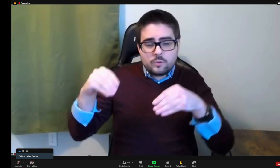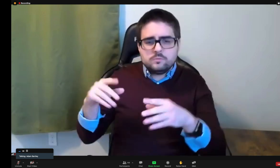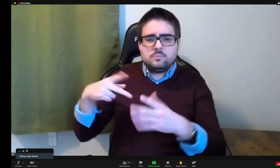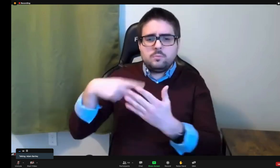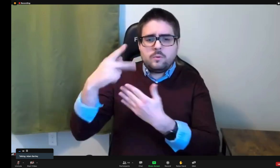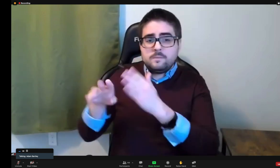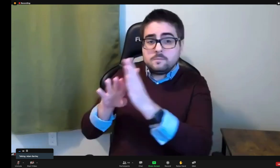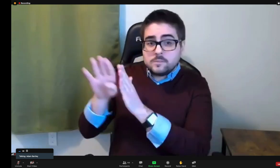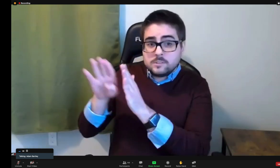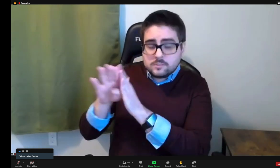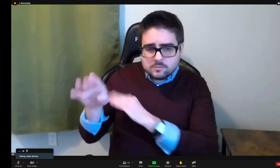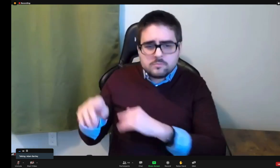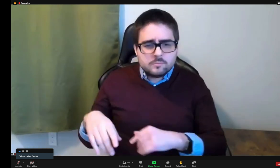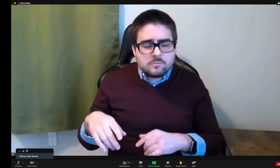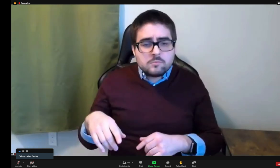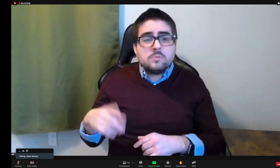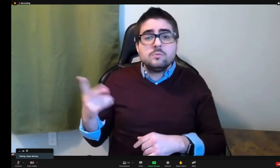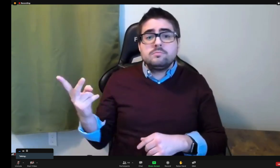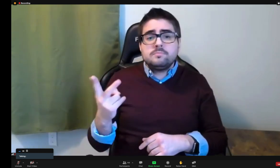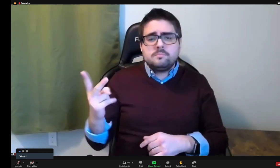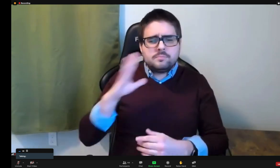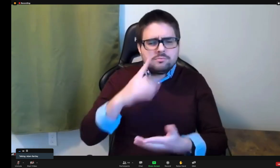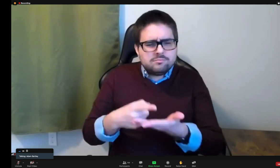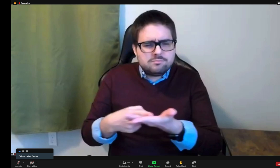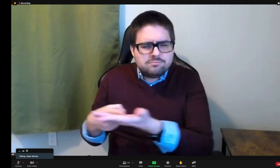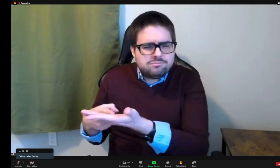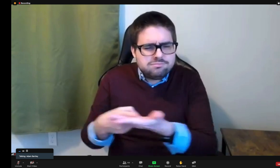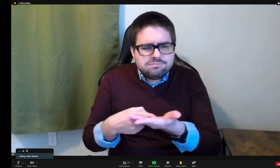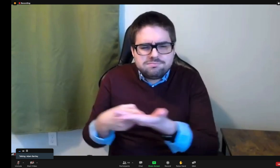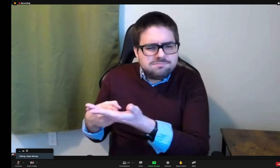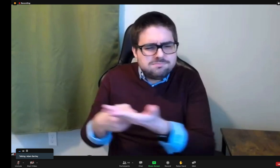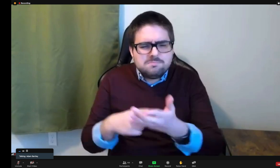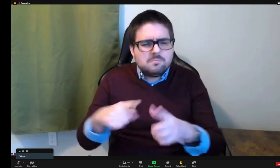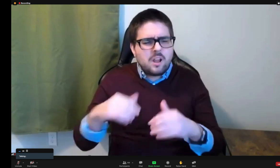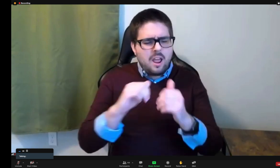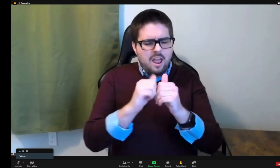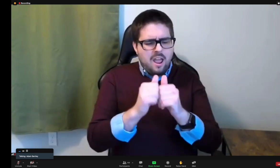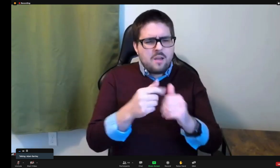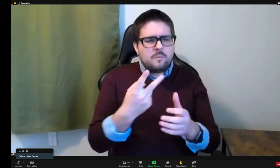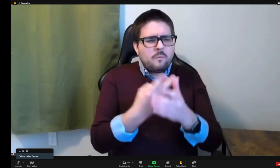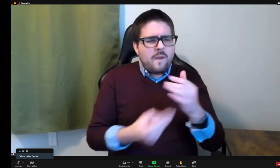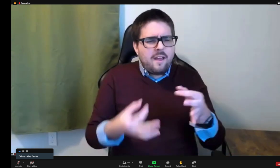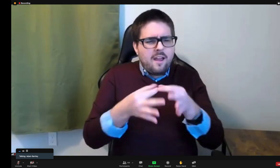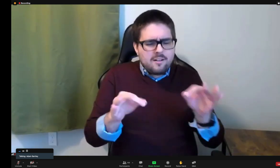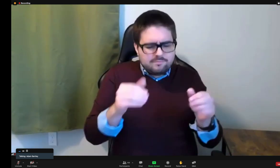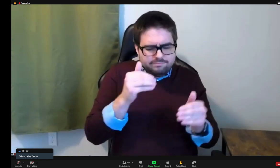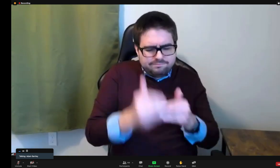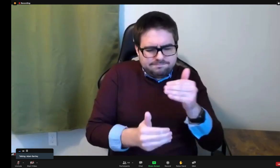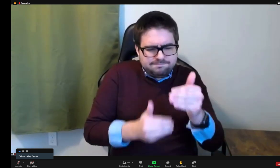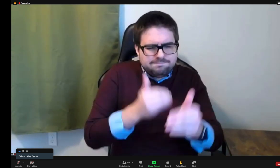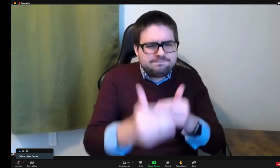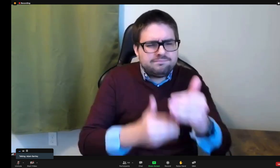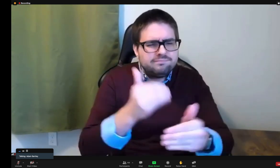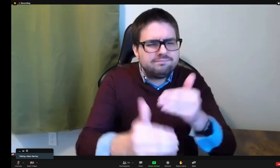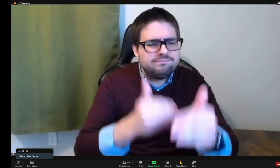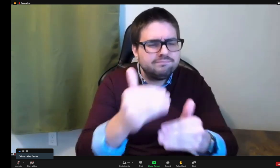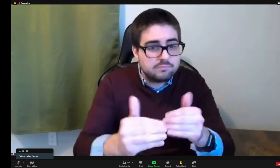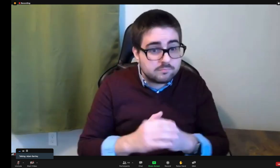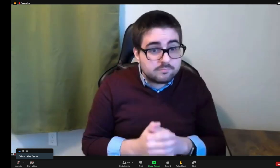coordinator of marketing and program development for the project. And they, in this video, will discuss the bilingual process that